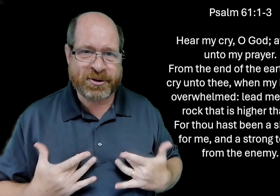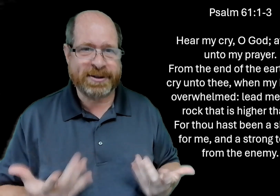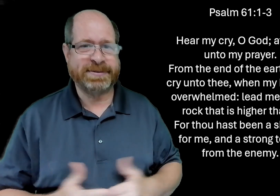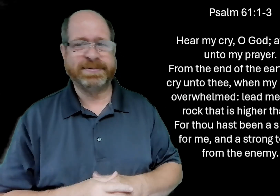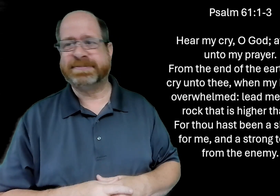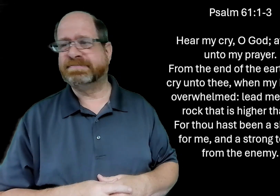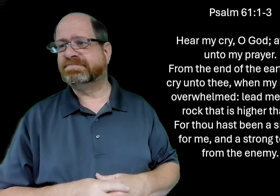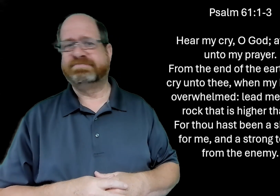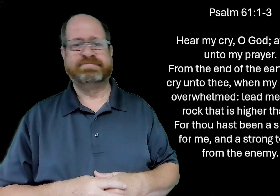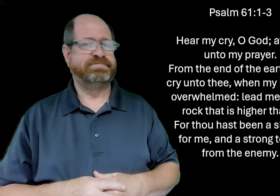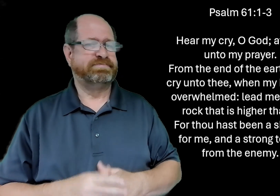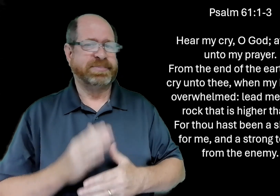or discouraged